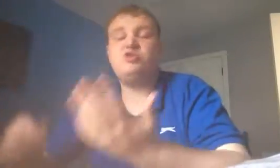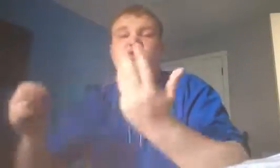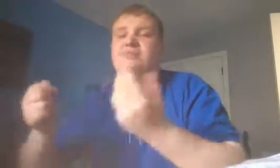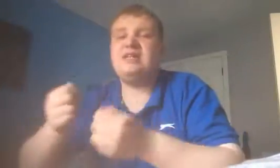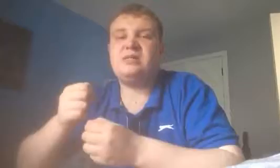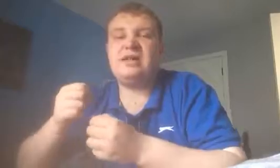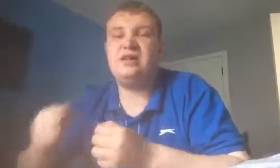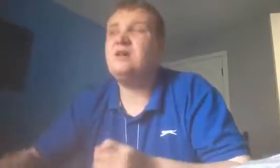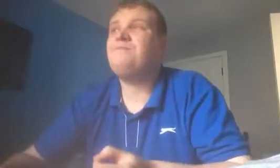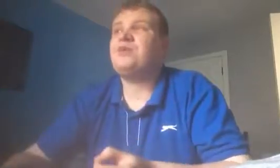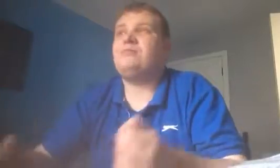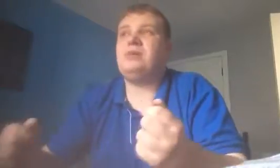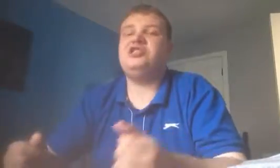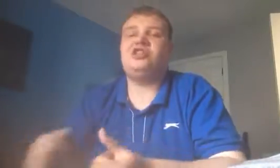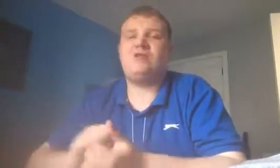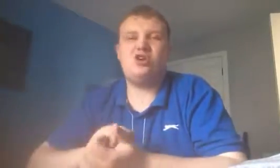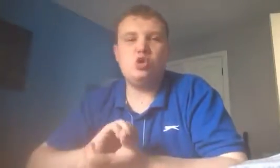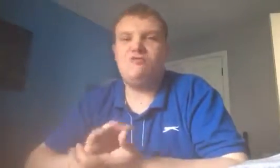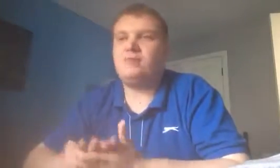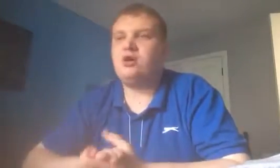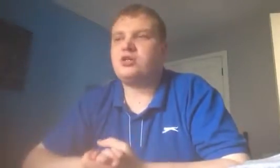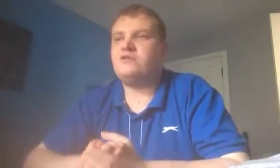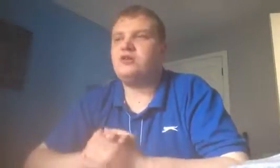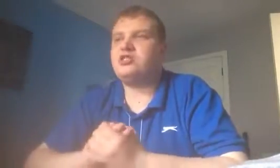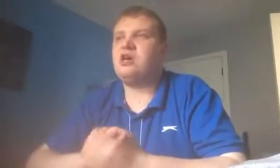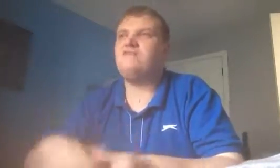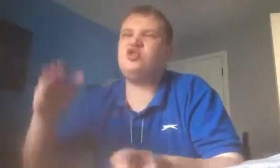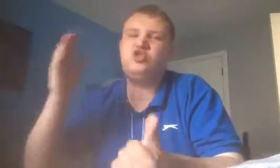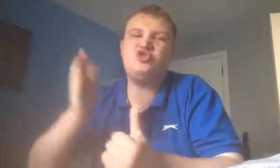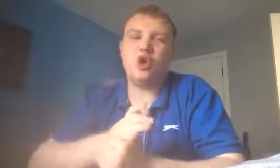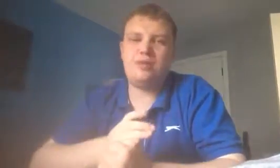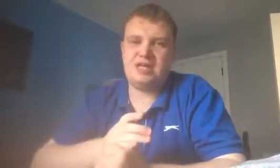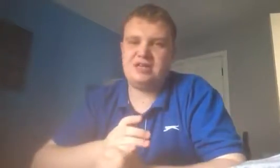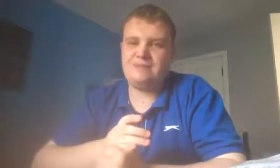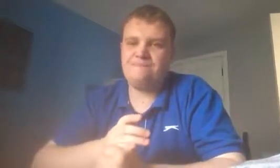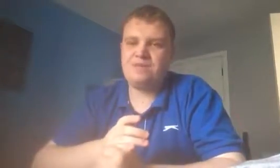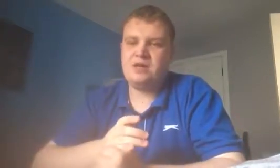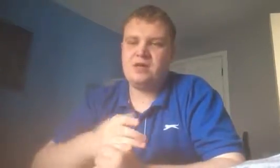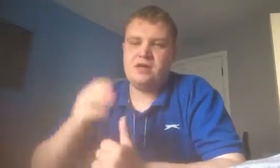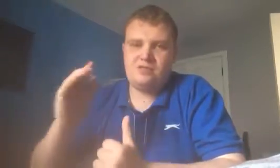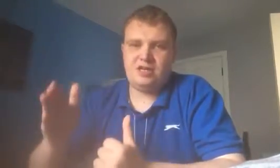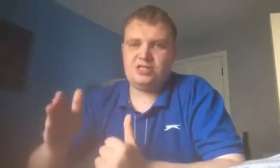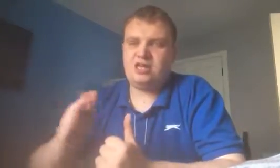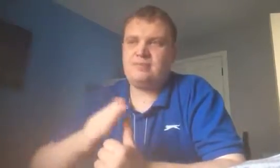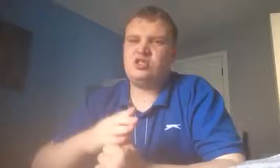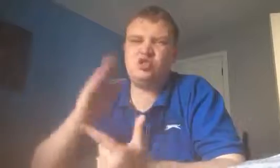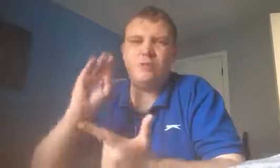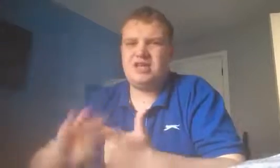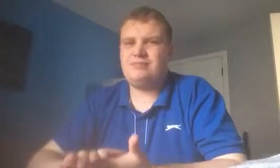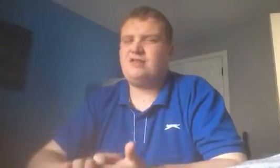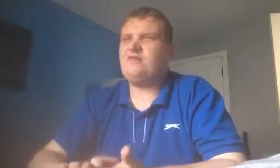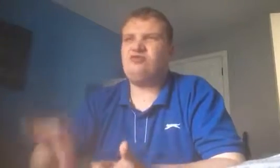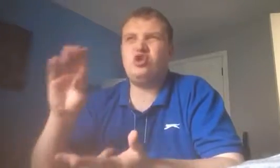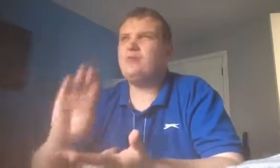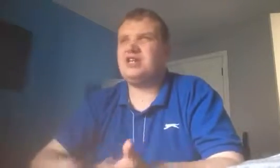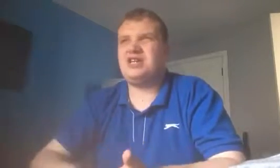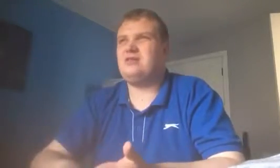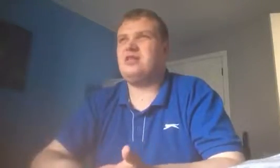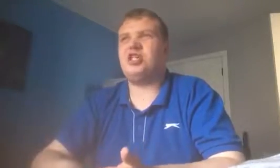Sweden basically playing Germany all over the park in the first half. Dominating the other side of the pitch. Dominating the midfield. Dominating the